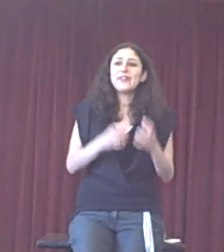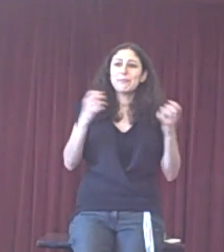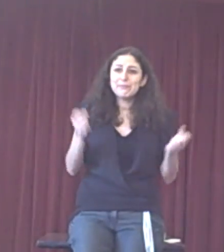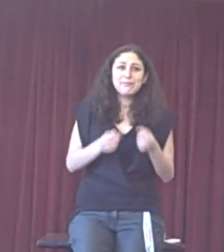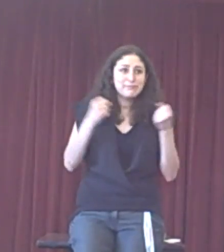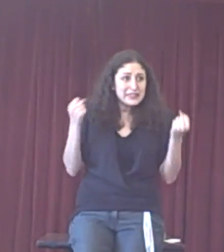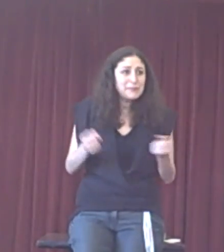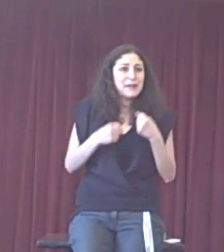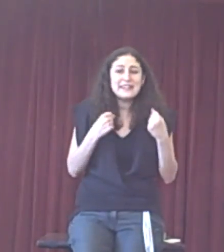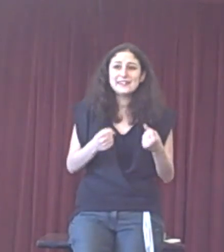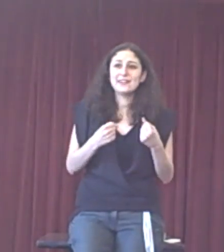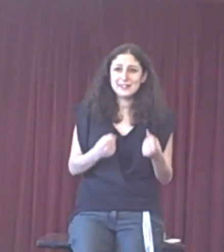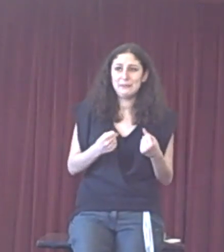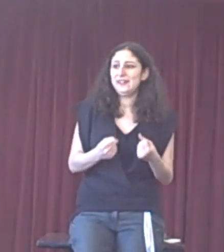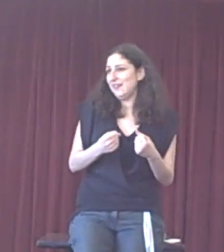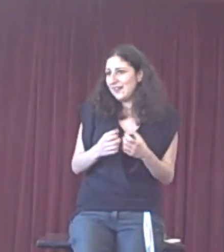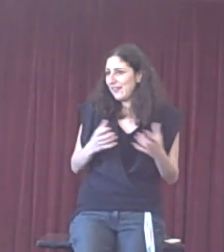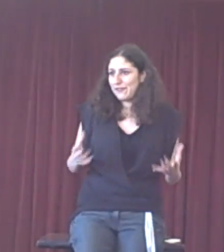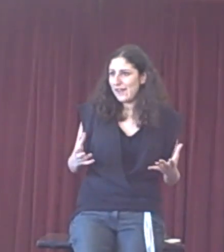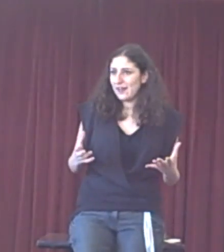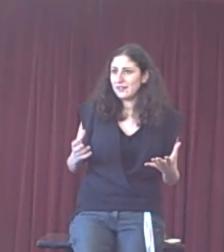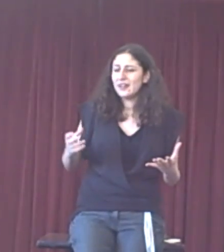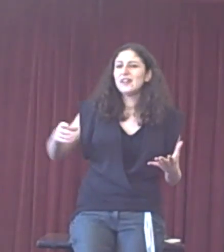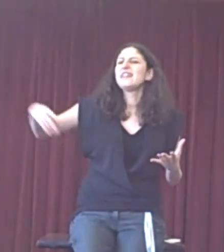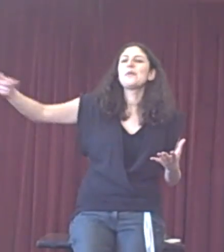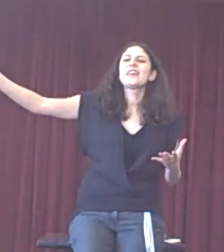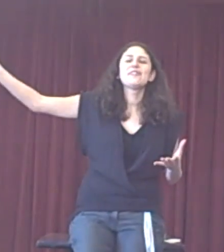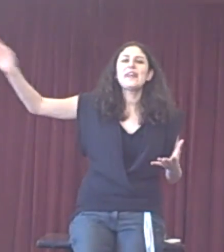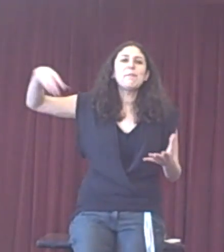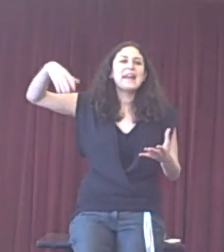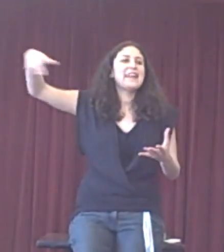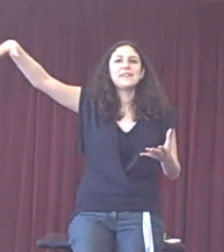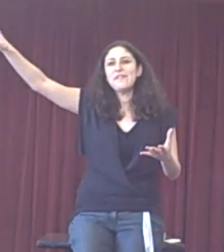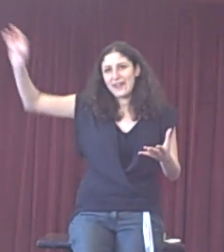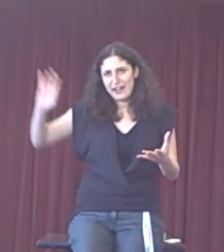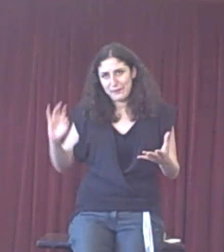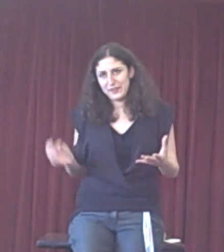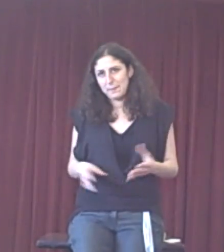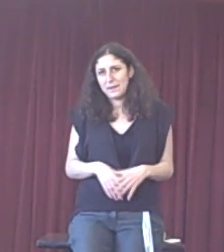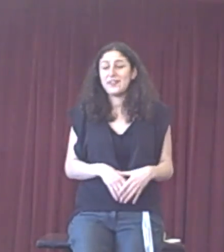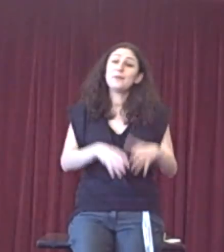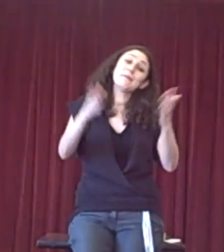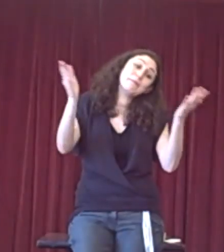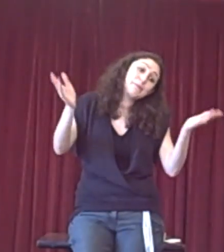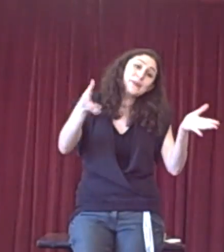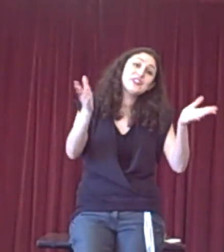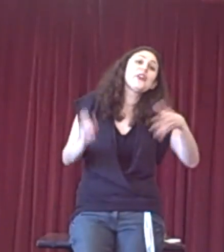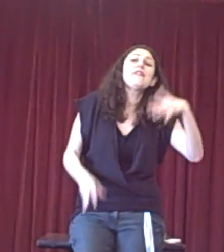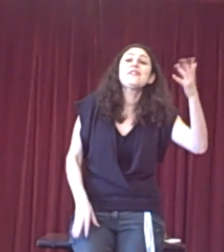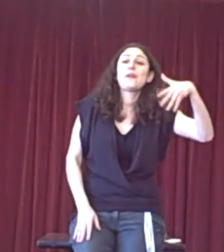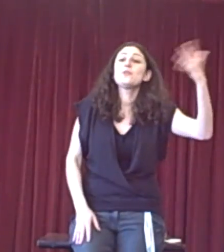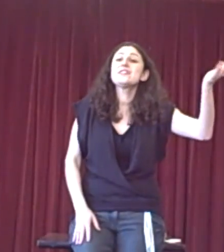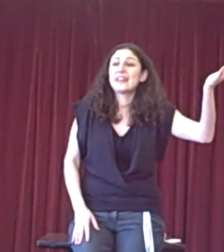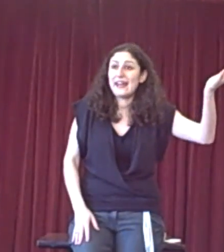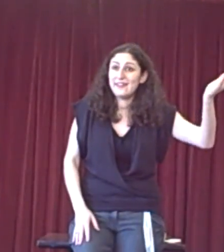this big basic argument, they failed. Now, we can then play even if games. I'm saying, look, we're going to show even if that wasn't the case,